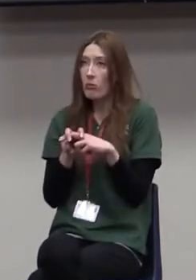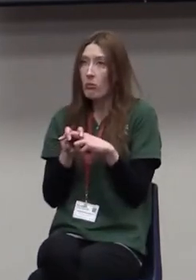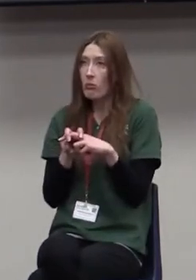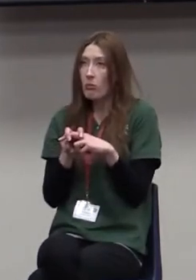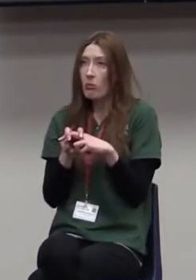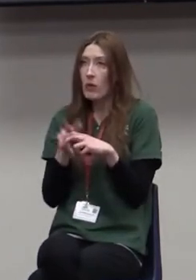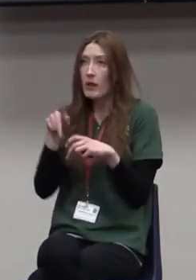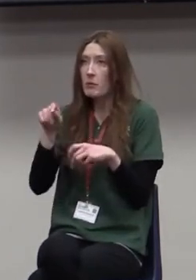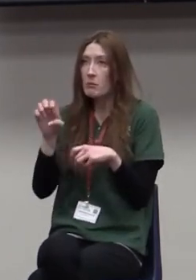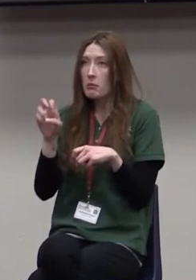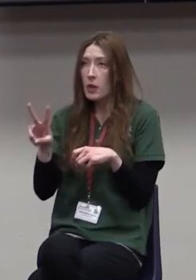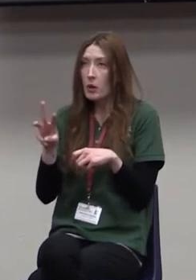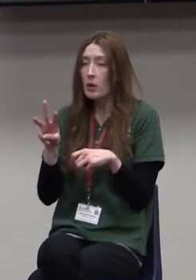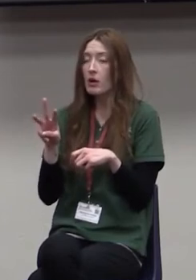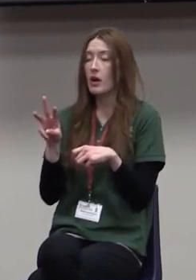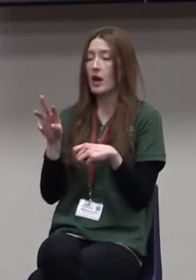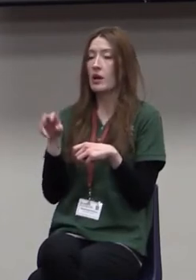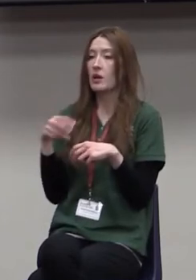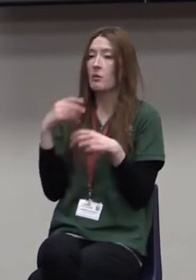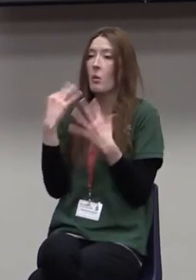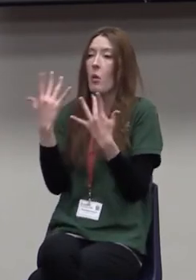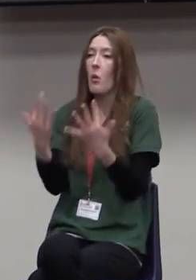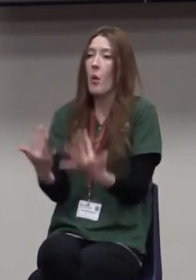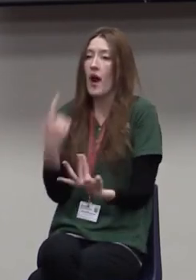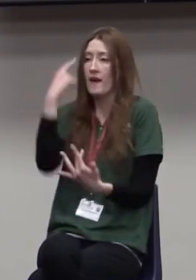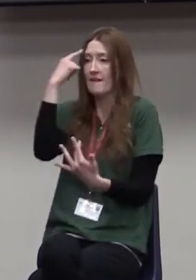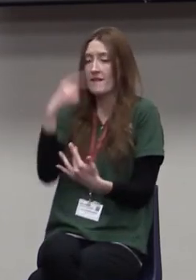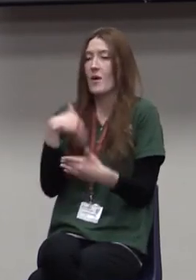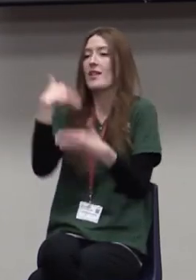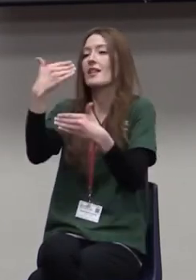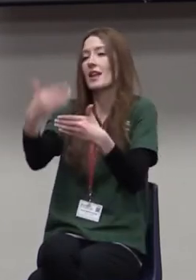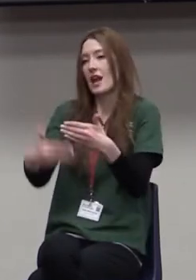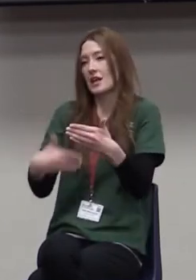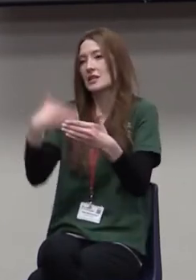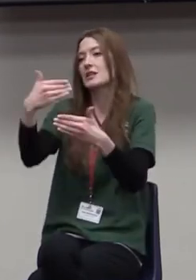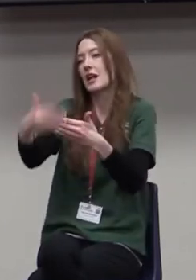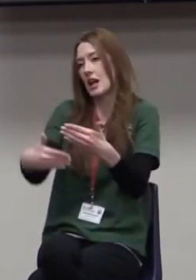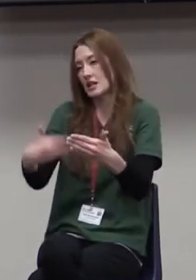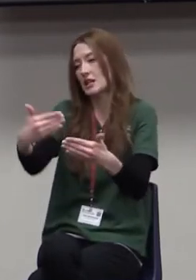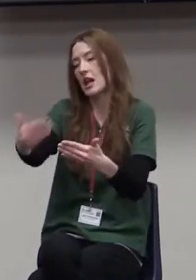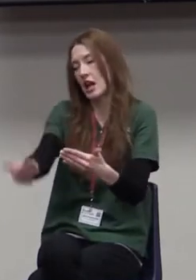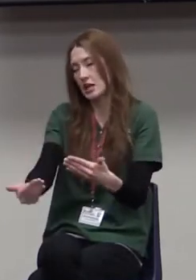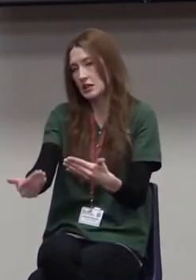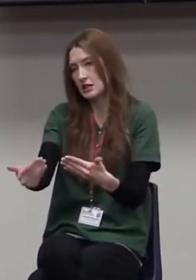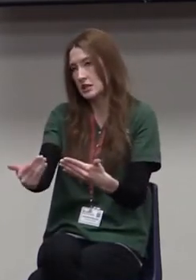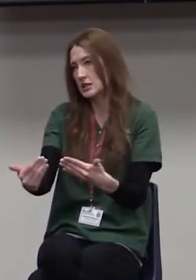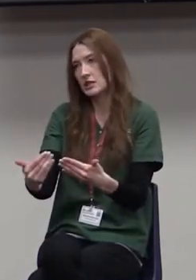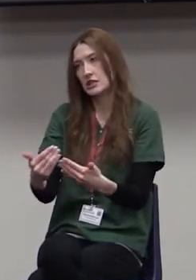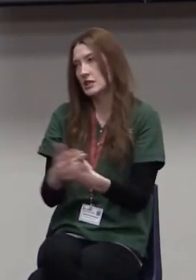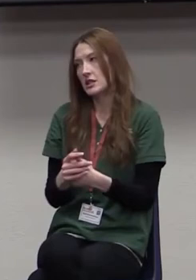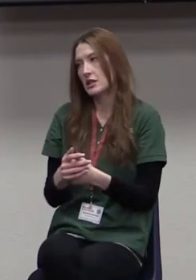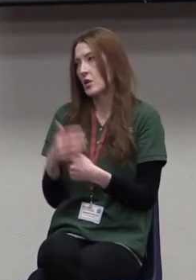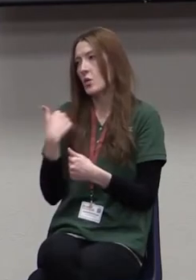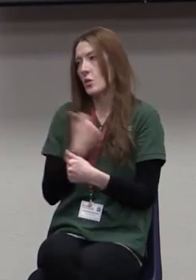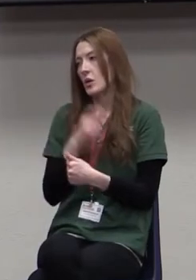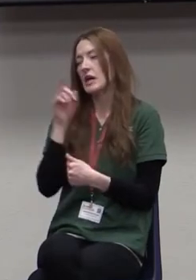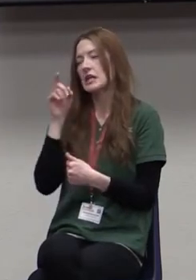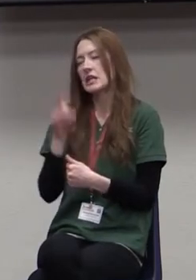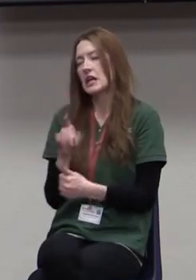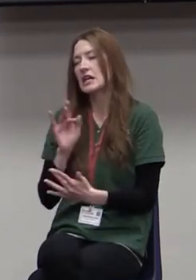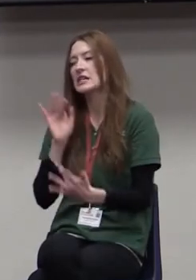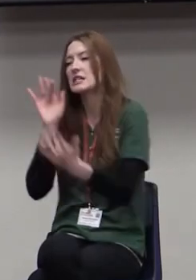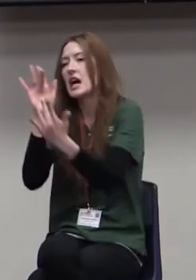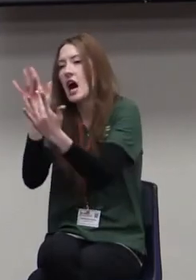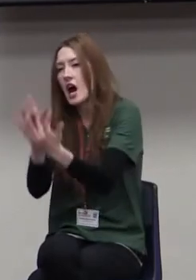along. There's some incredible talent in our congregations. And we need to tap into it. But that's going to